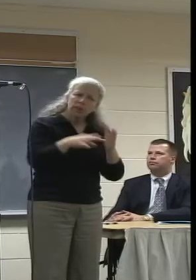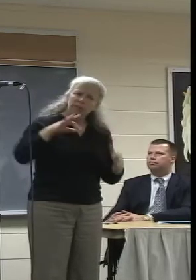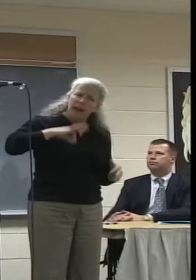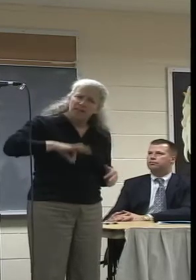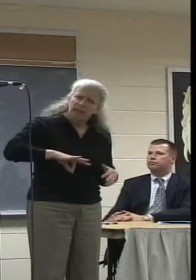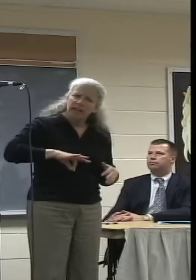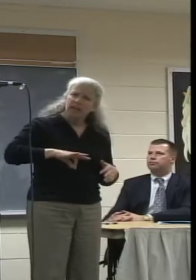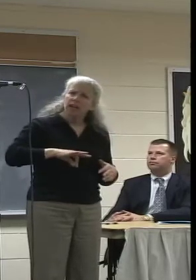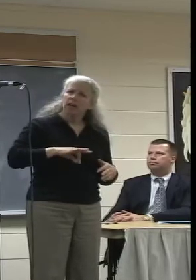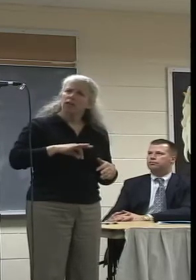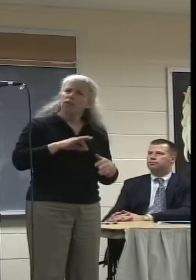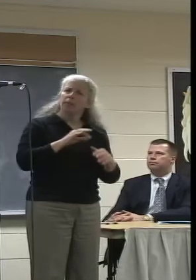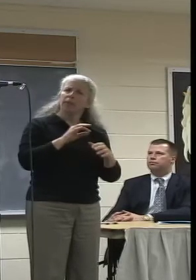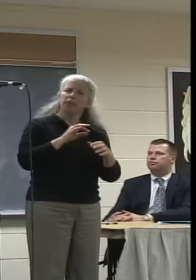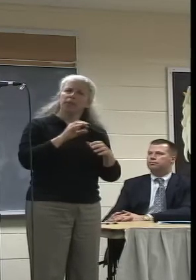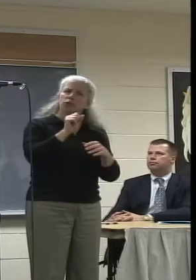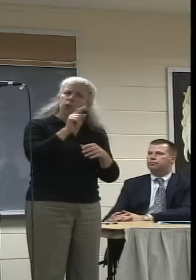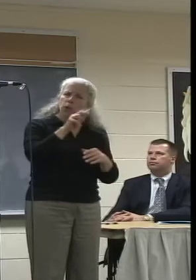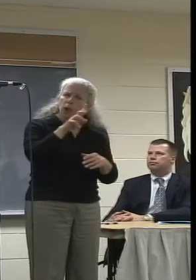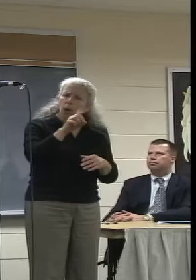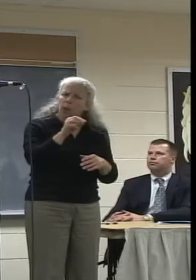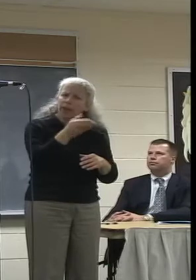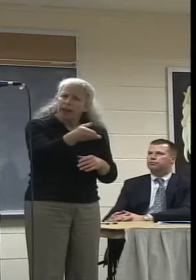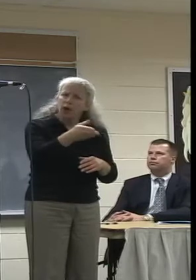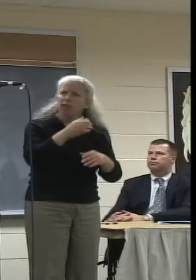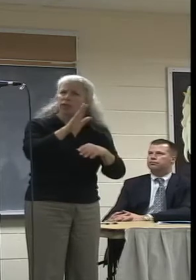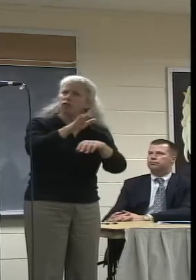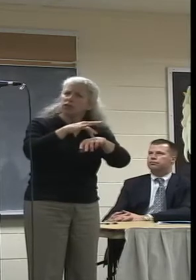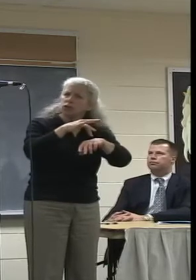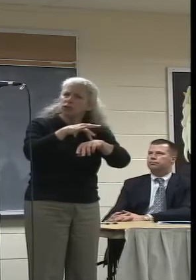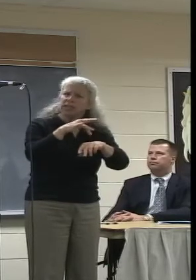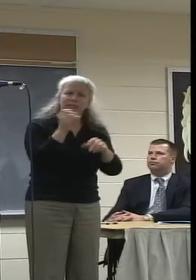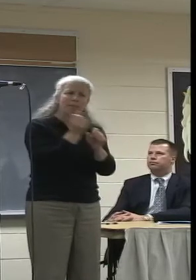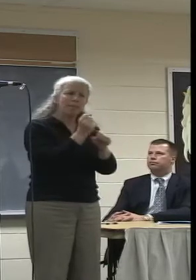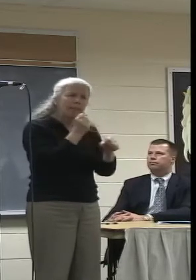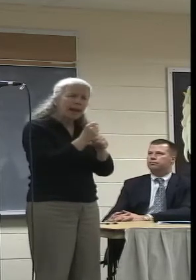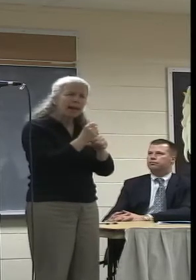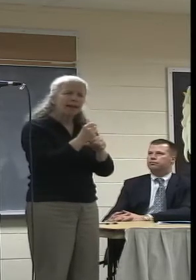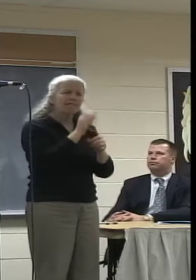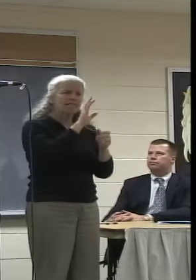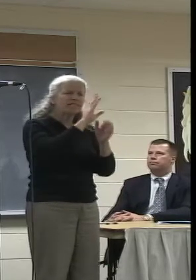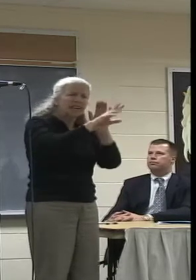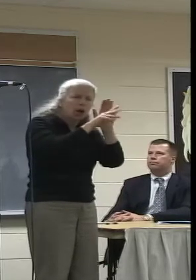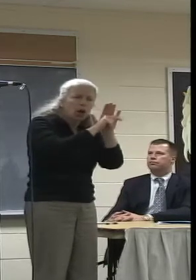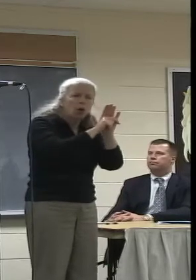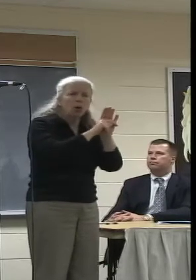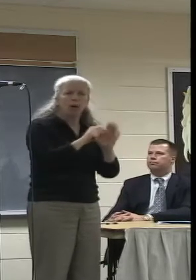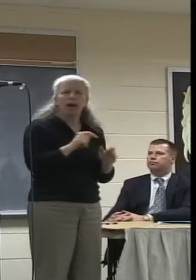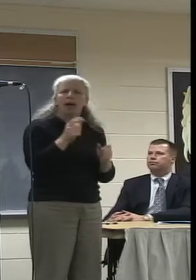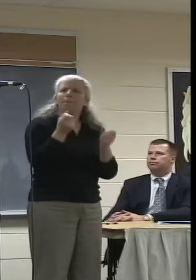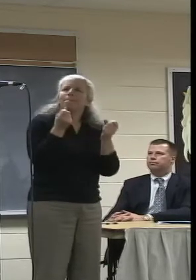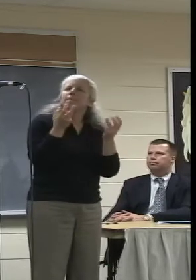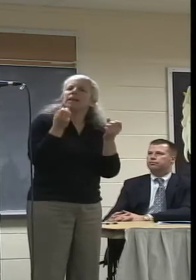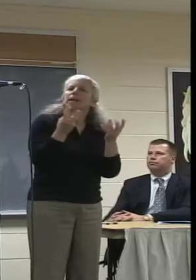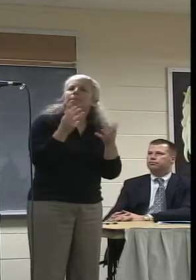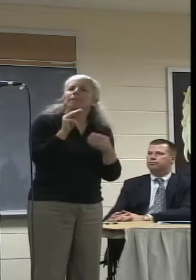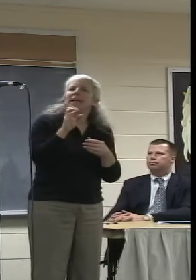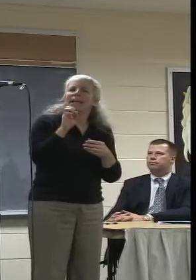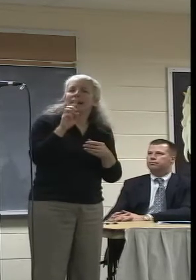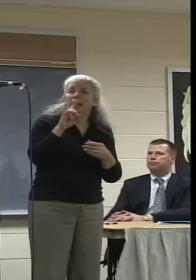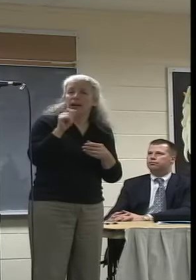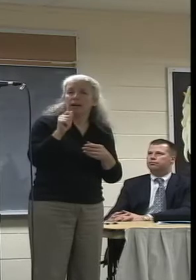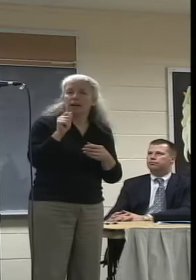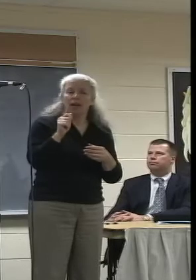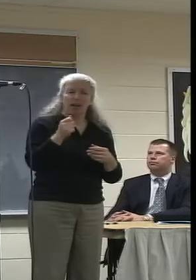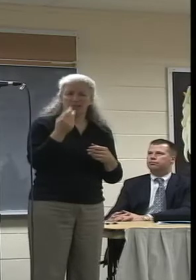their facilities and their resources to create multimedia and video, I think about a conference I was